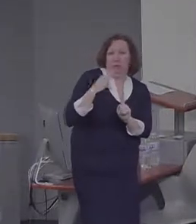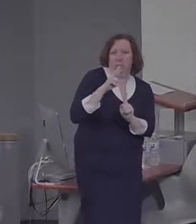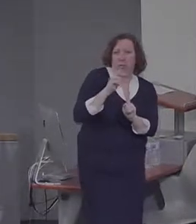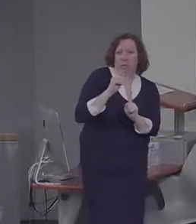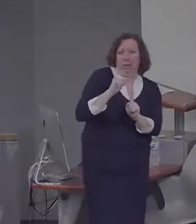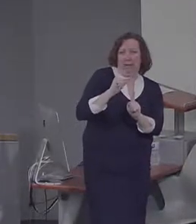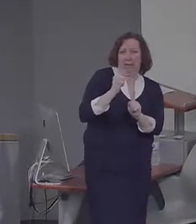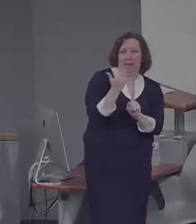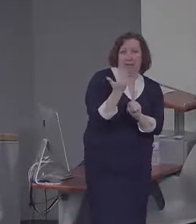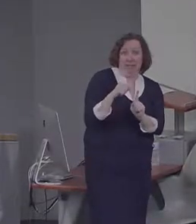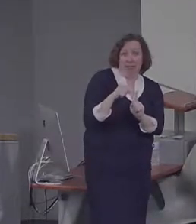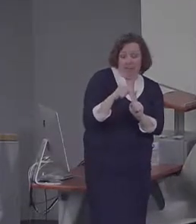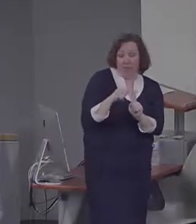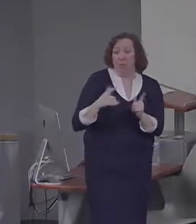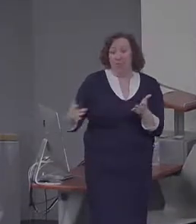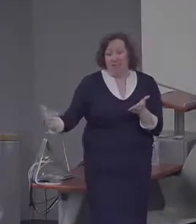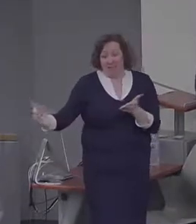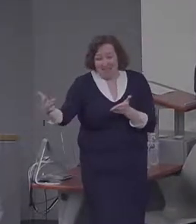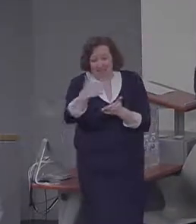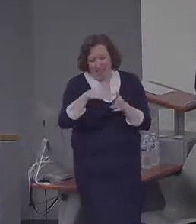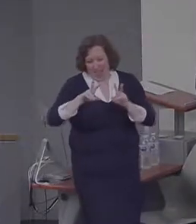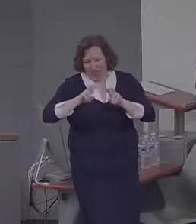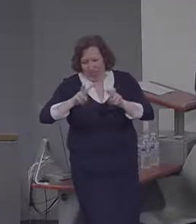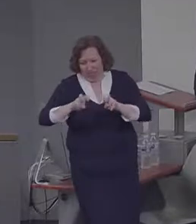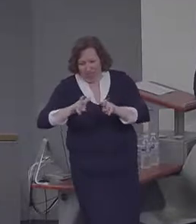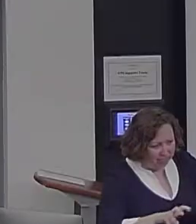able to confirm the existence of this core network